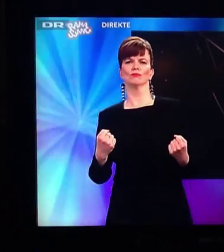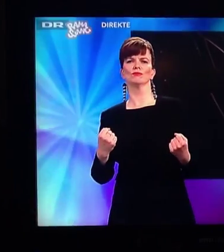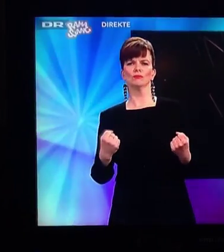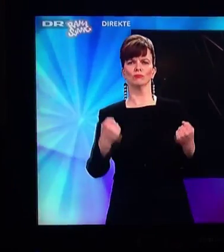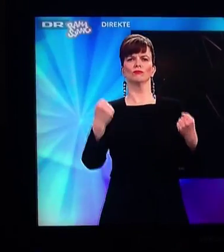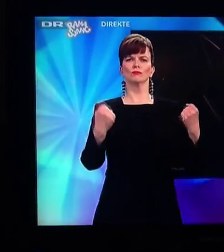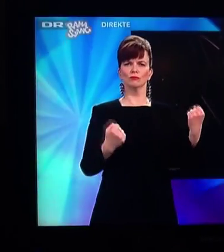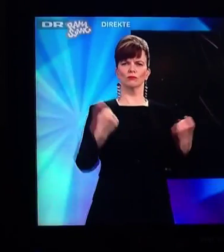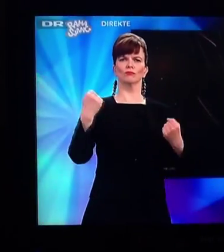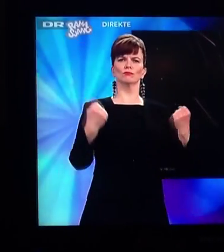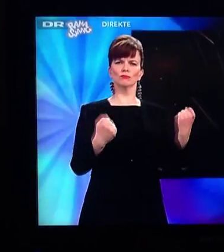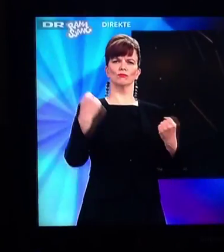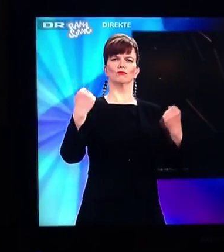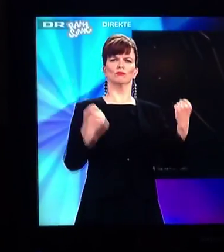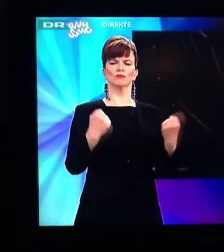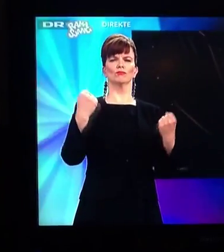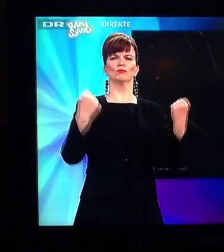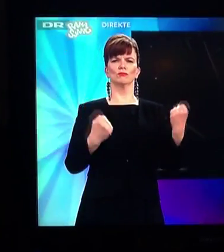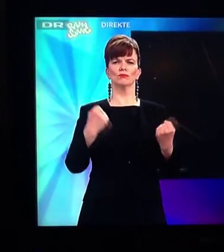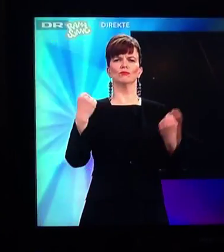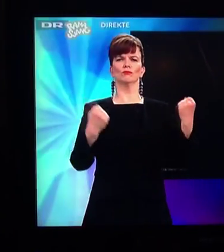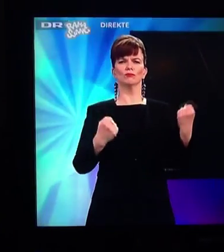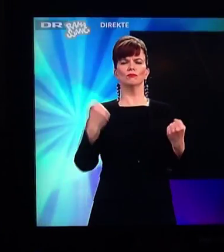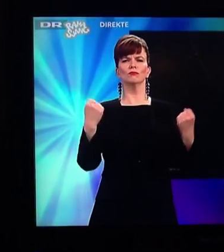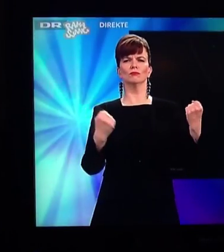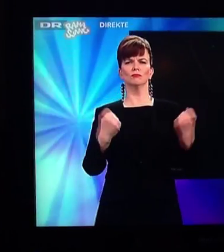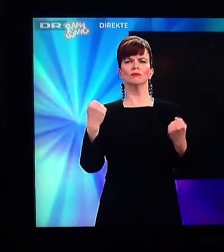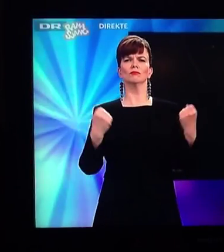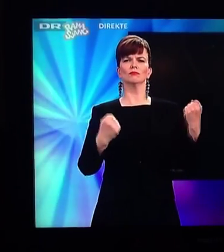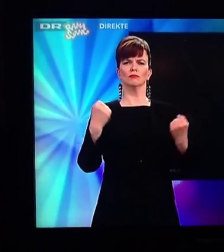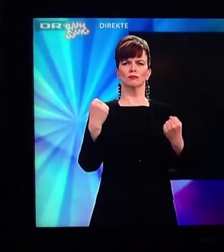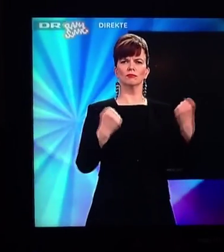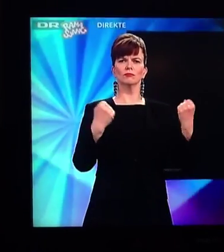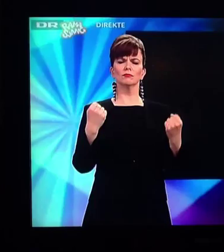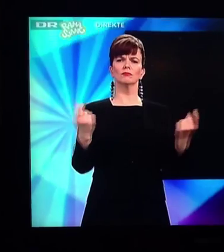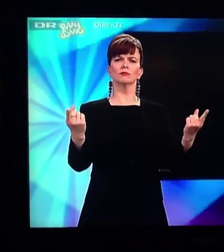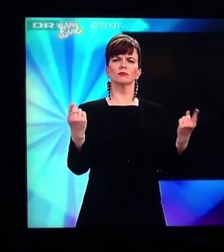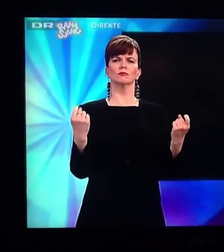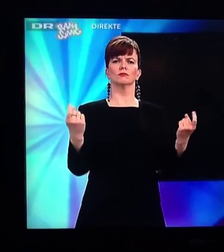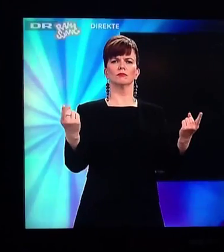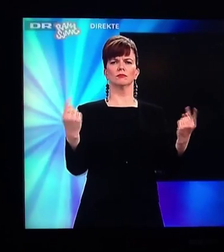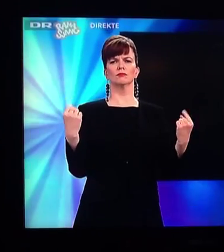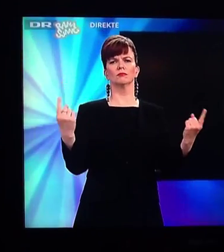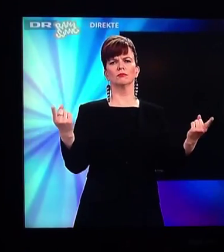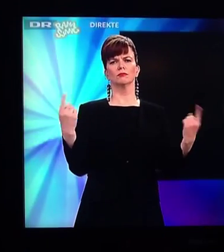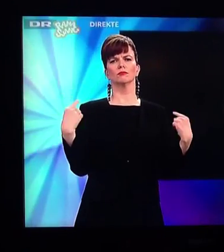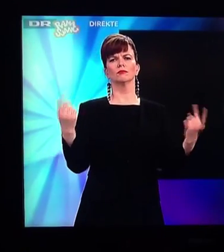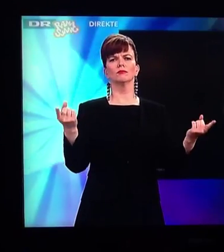Tried to fascinate, count my own love of silence.